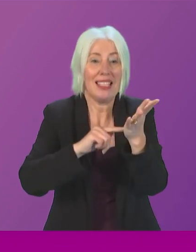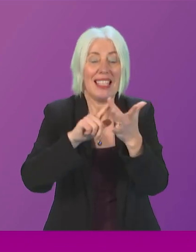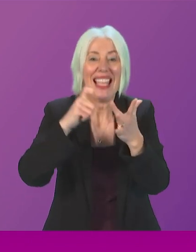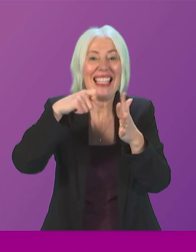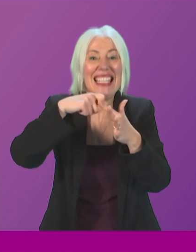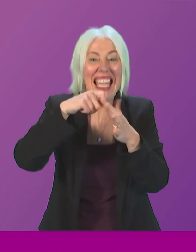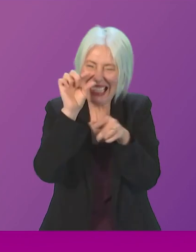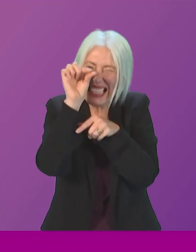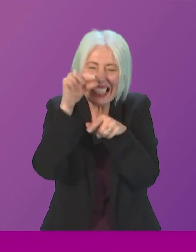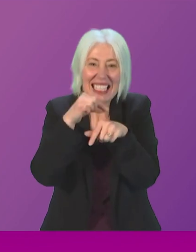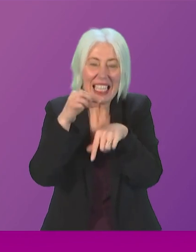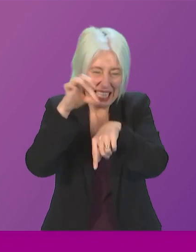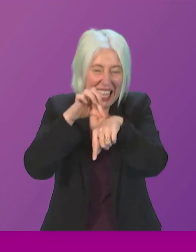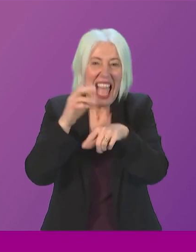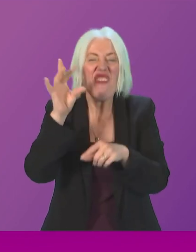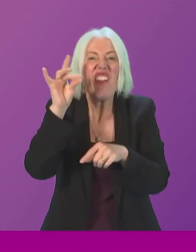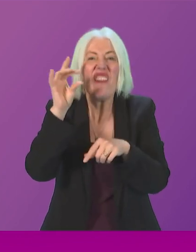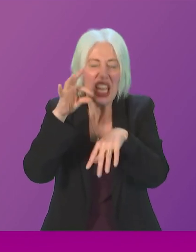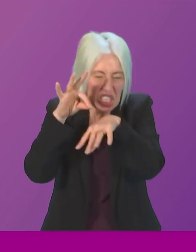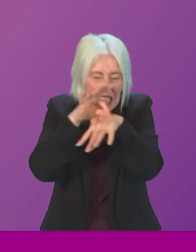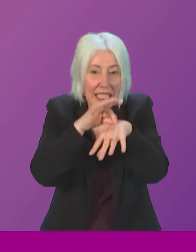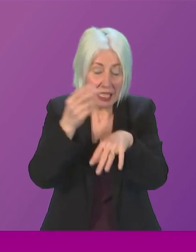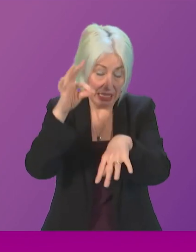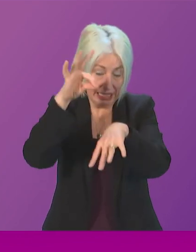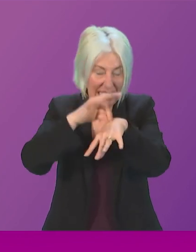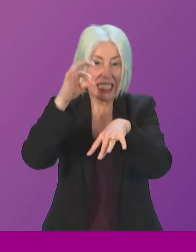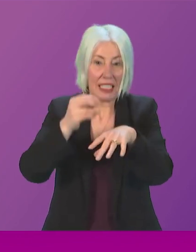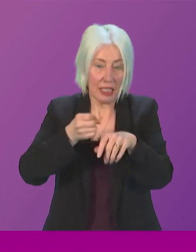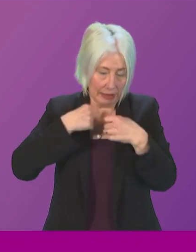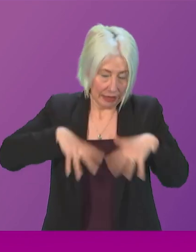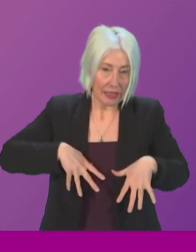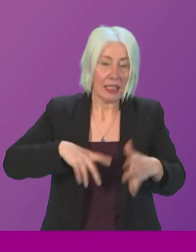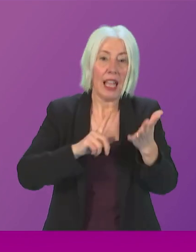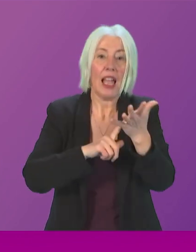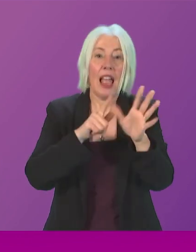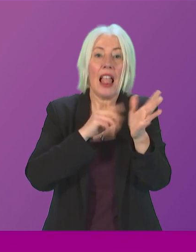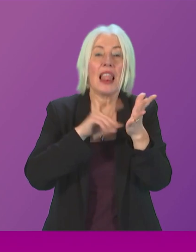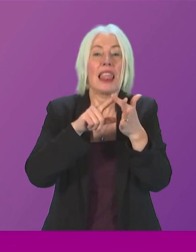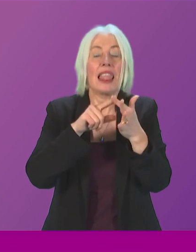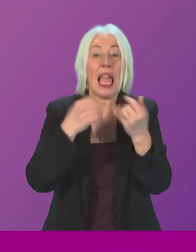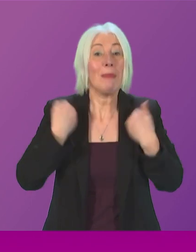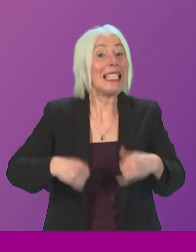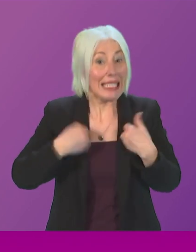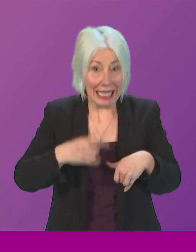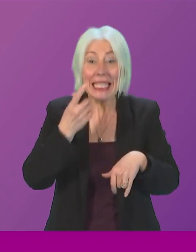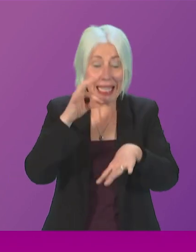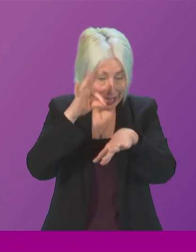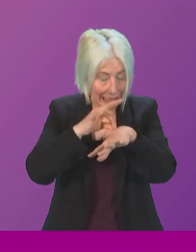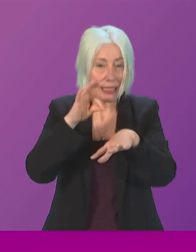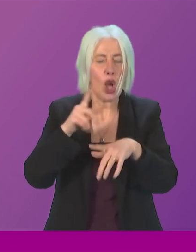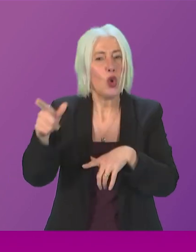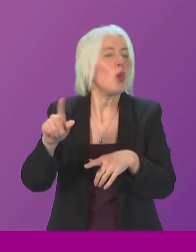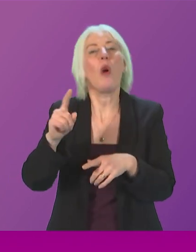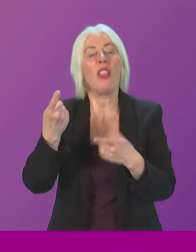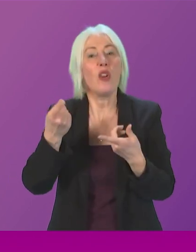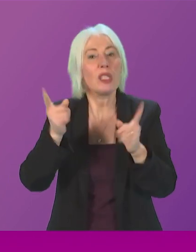diseases that infect humans diseases such as the debilitating Lyme's disease so will the first minister end the delay